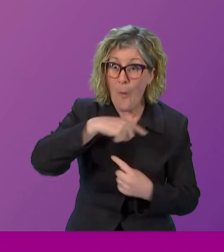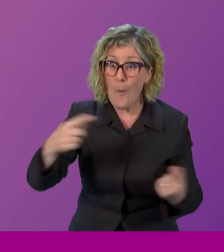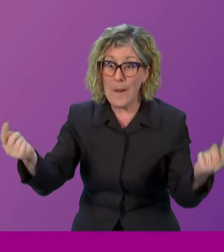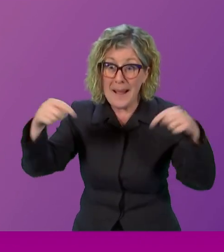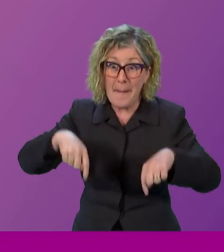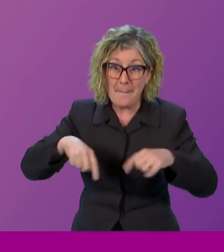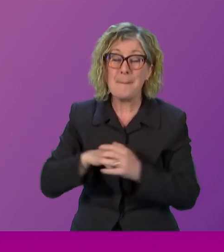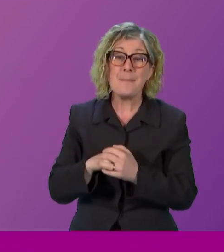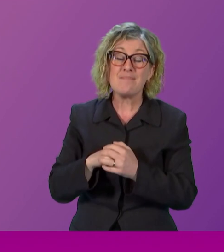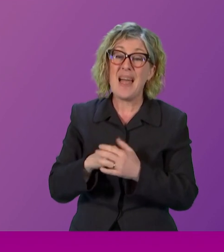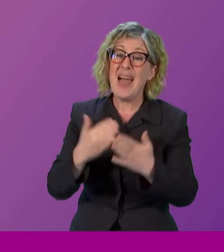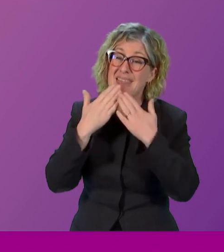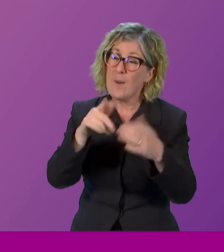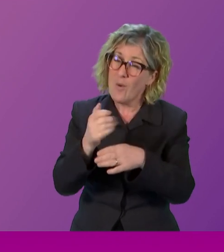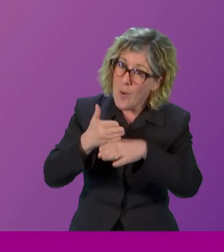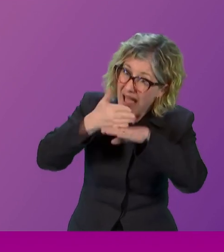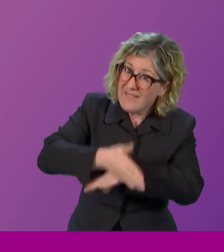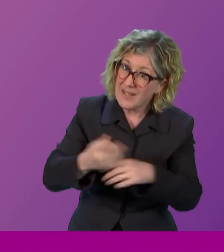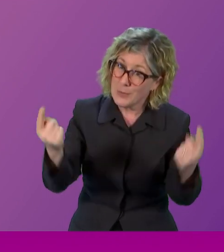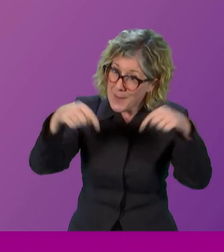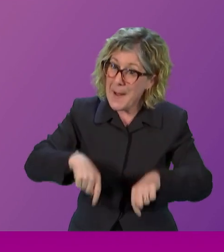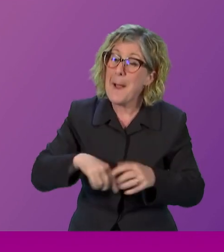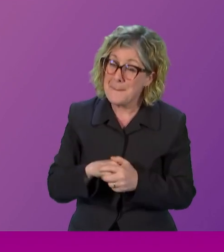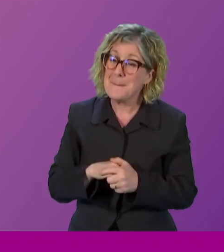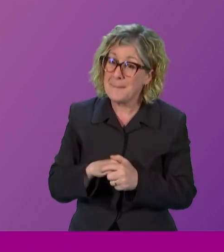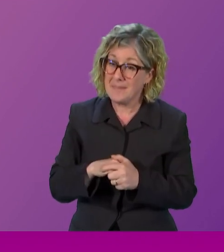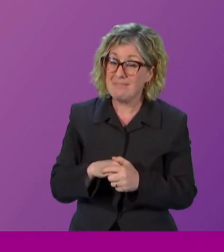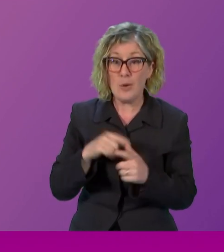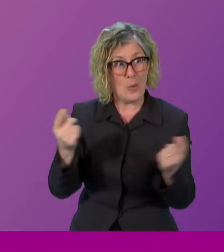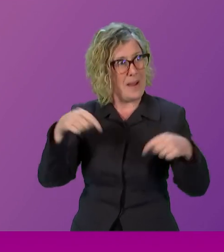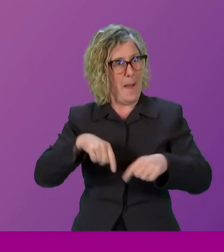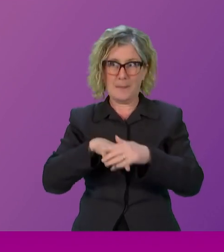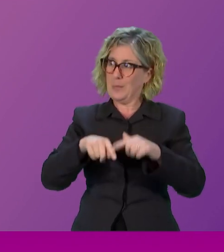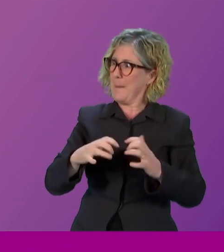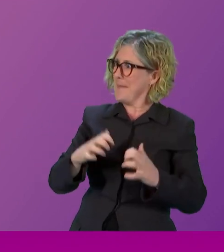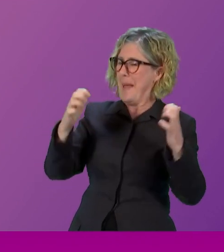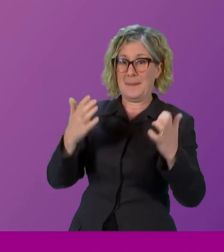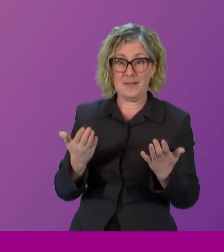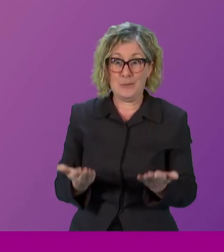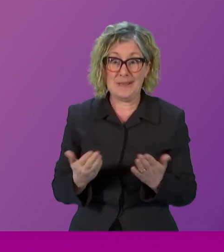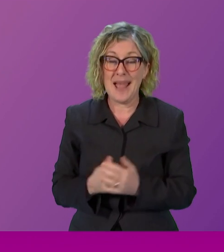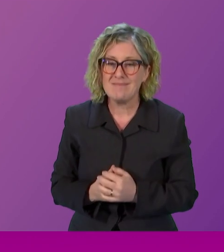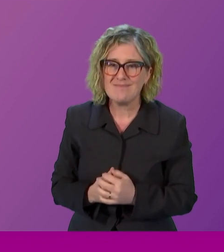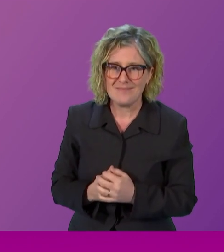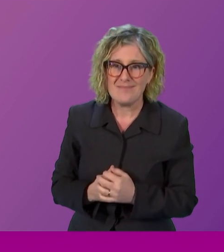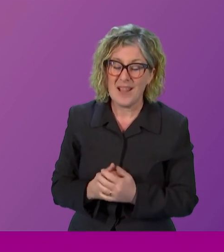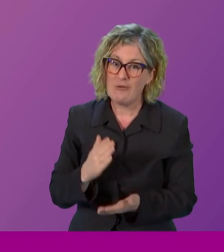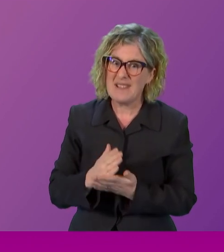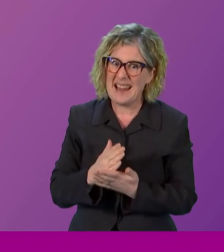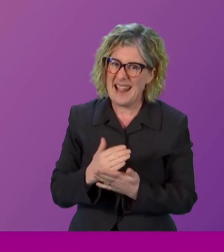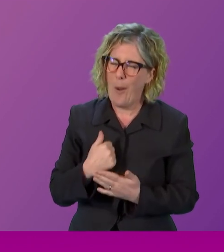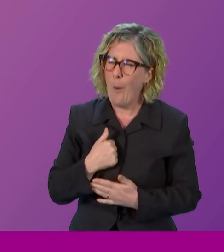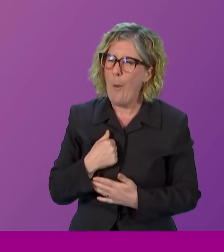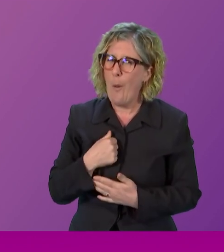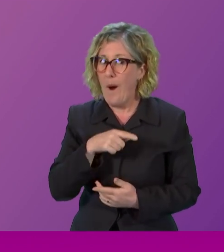effort to come here and be in your parliament today. And I have to say, I really kind of fancy the sound of those buses from Glasgow and the singing.